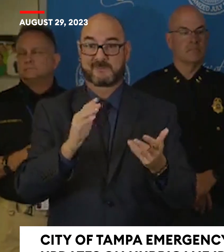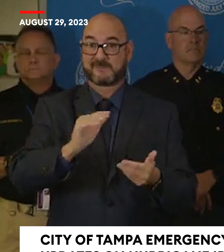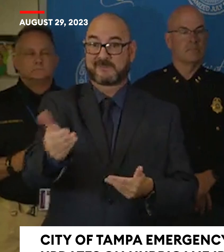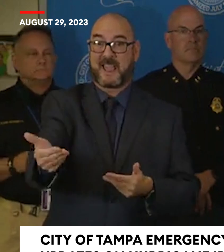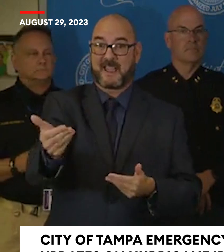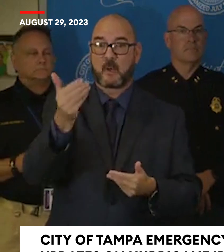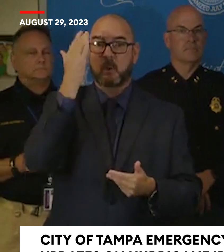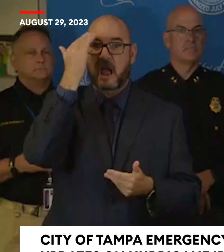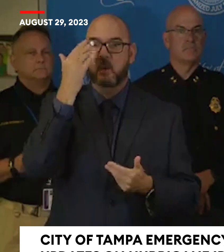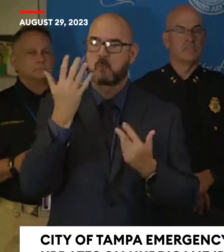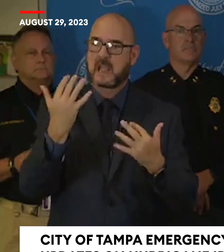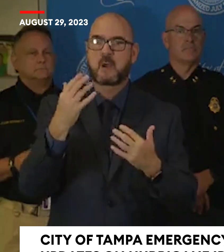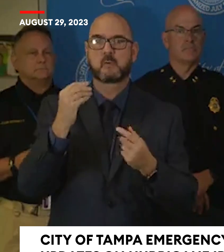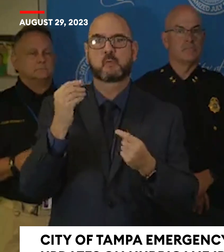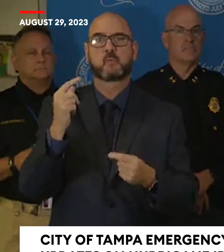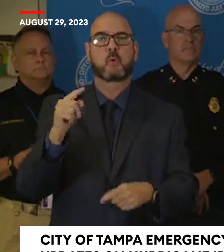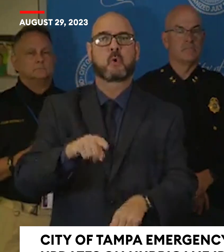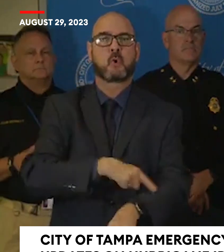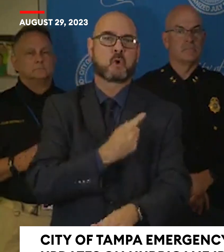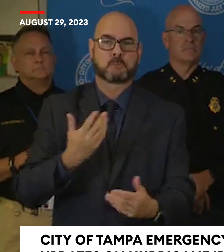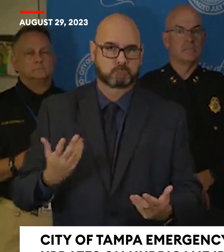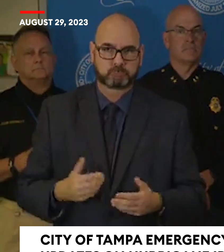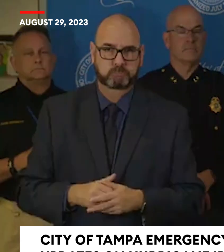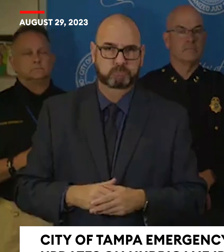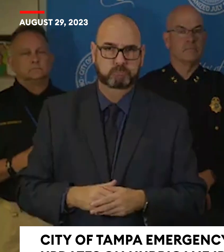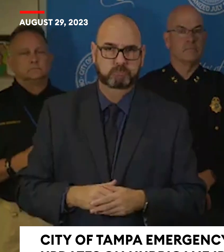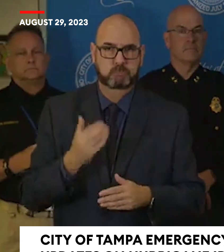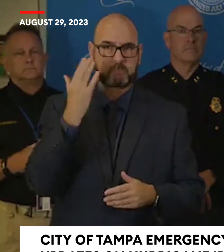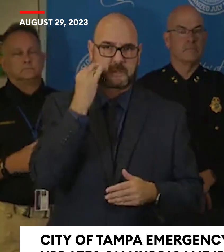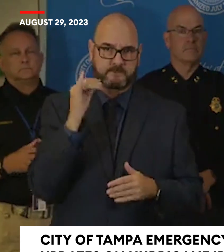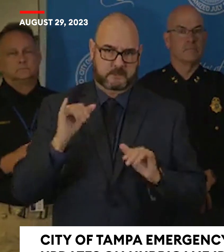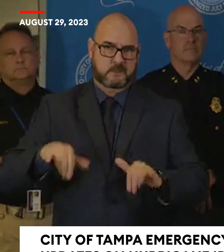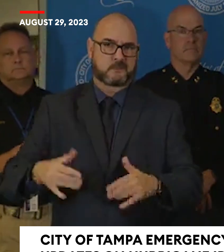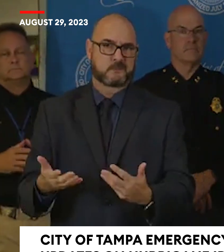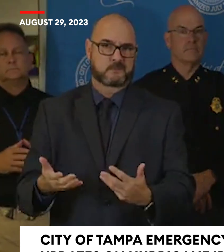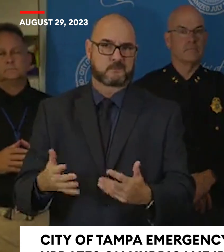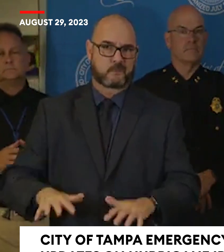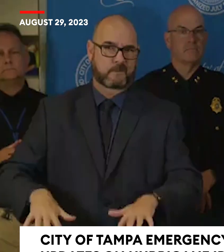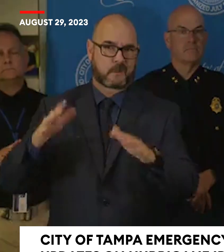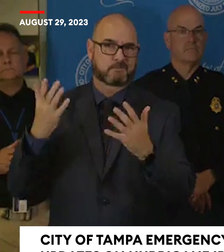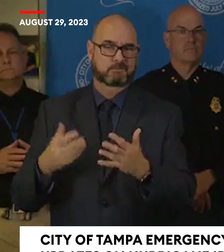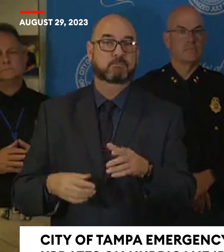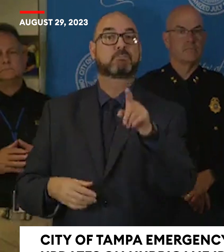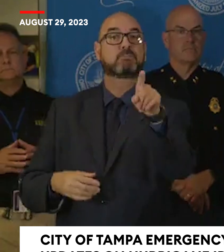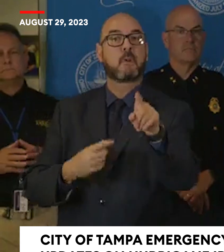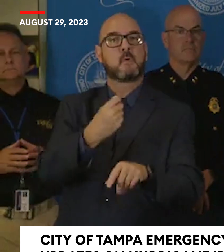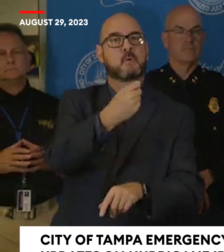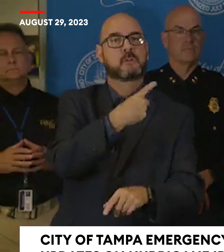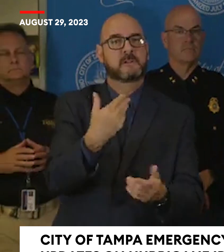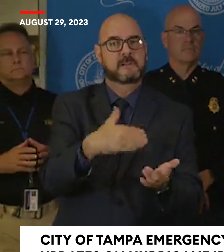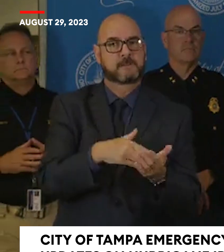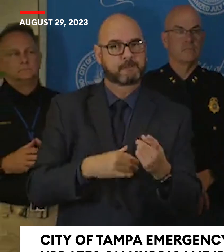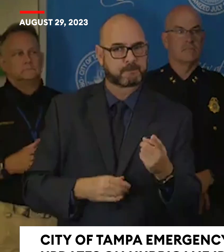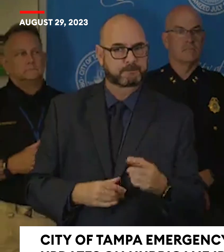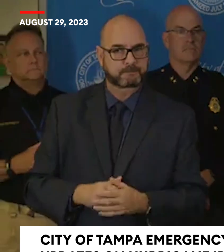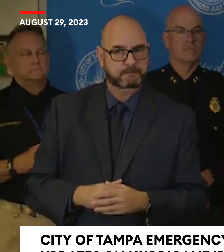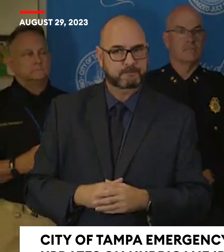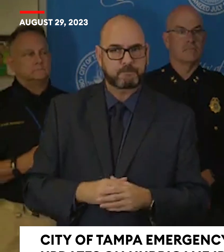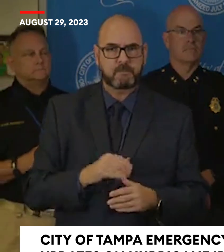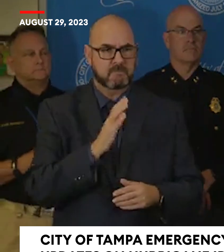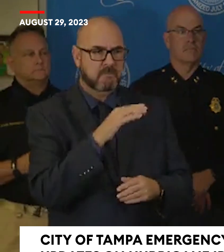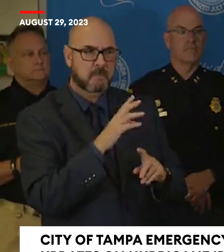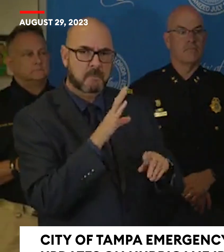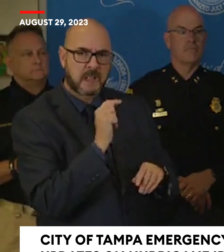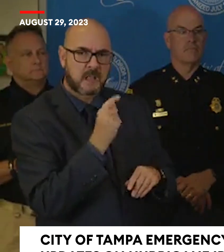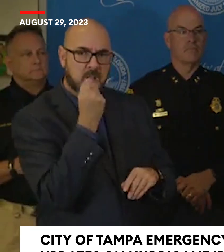surge, water surges. And based on the forecast, it's not a matter of if it's going to hit that threshold. It will hit that threshold. It will right